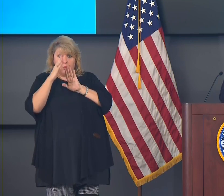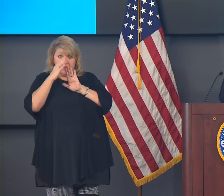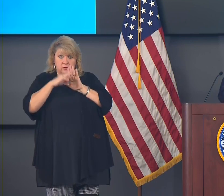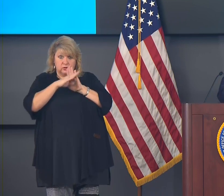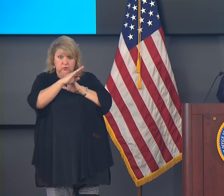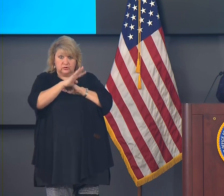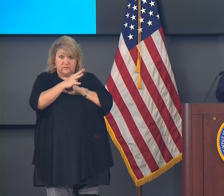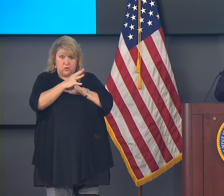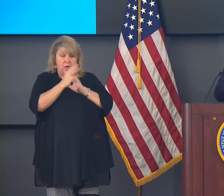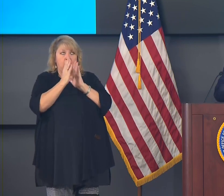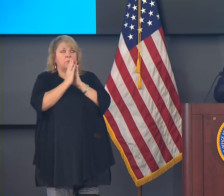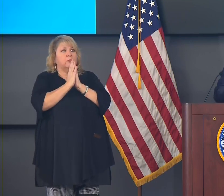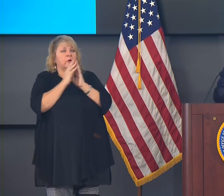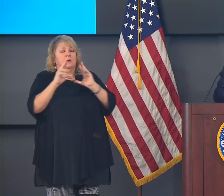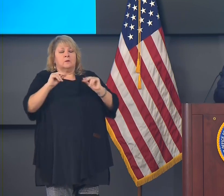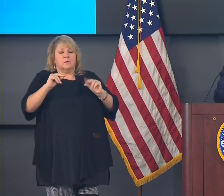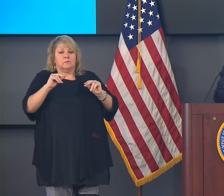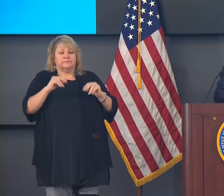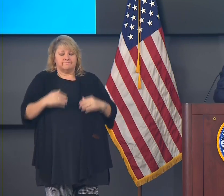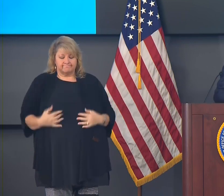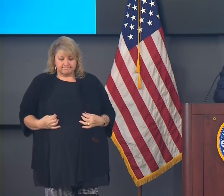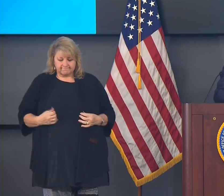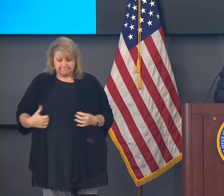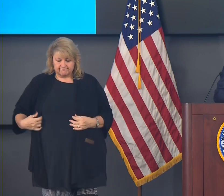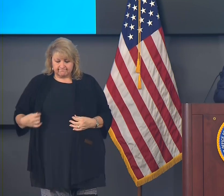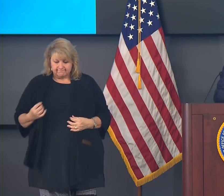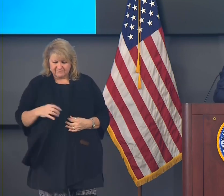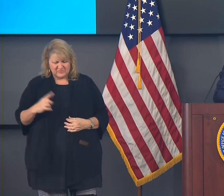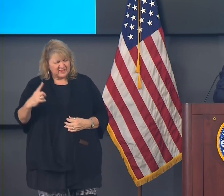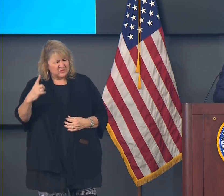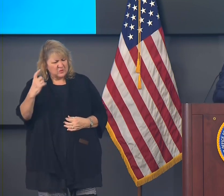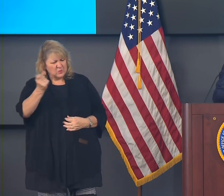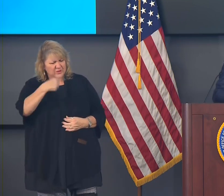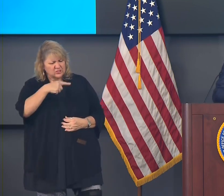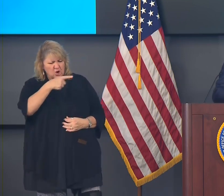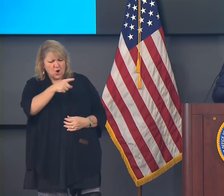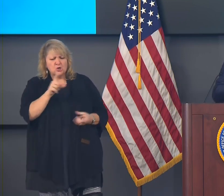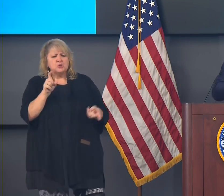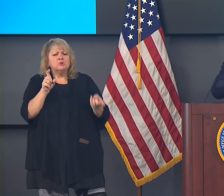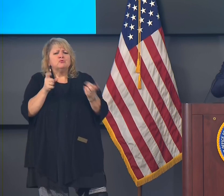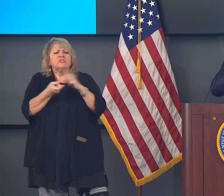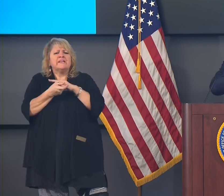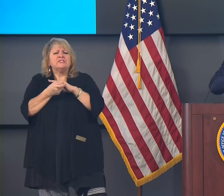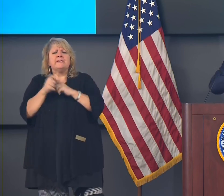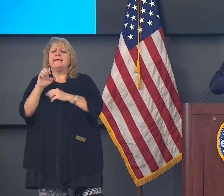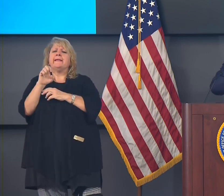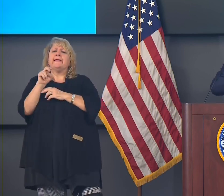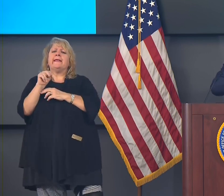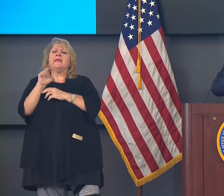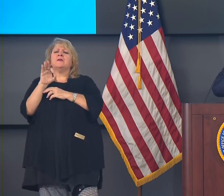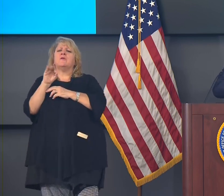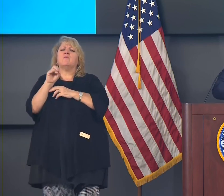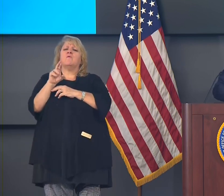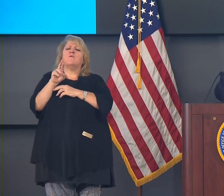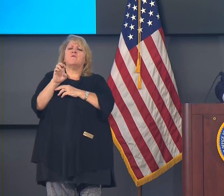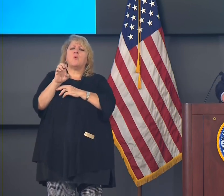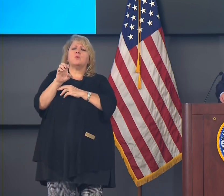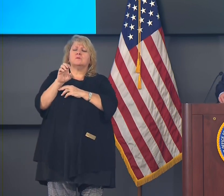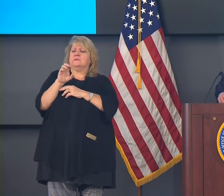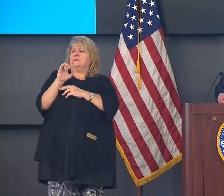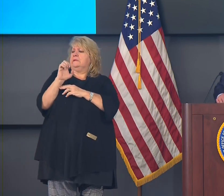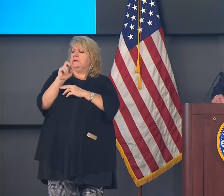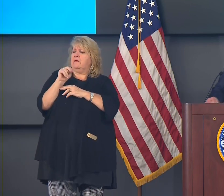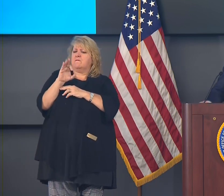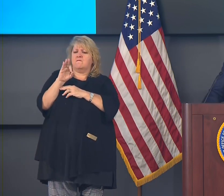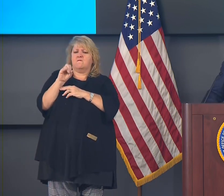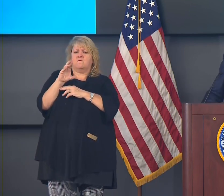planning to change the way enforcement has been handled on some of these issues? Because obviously part of the problem is people haven't been following the